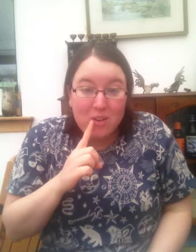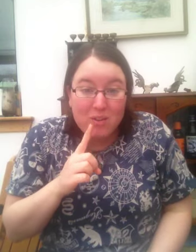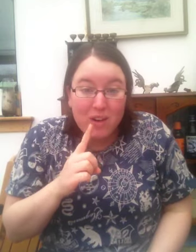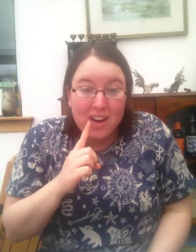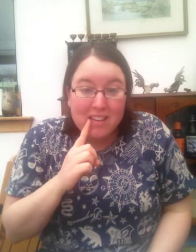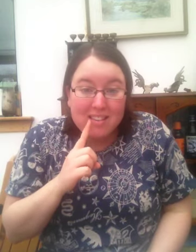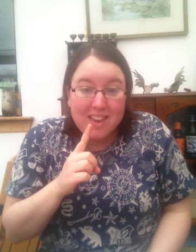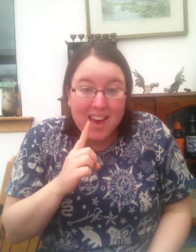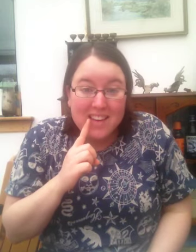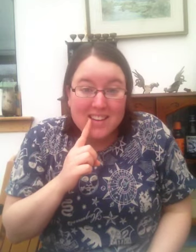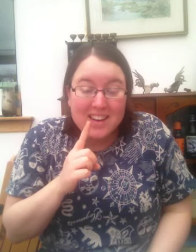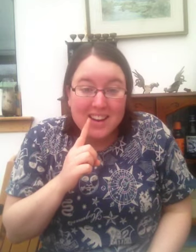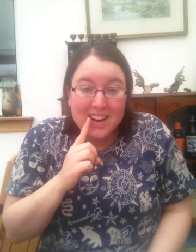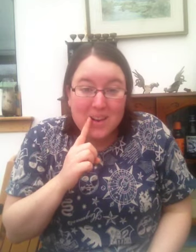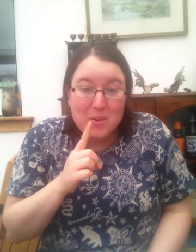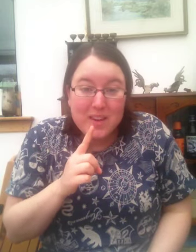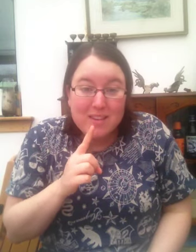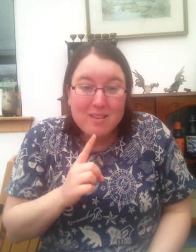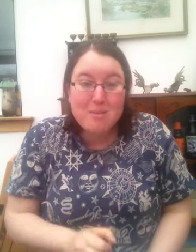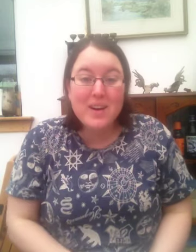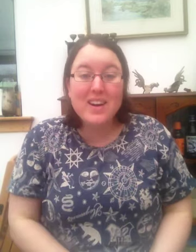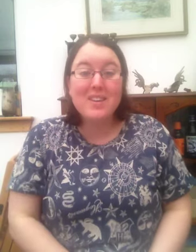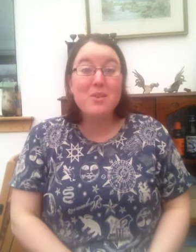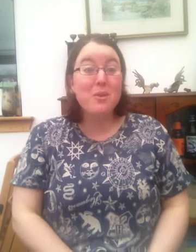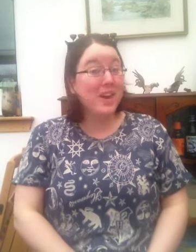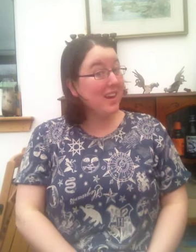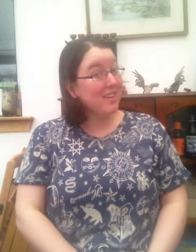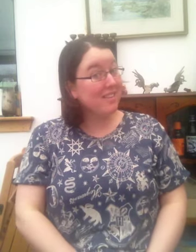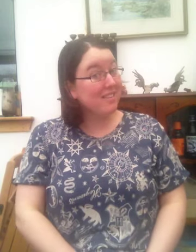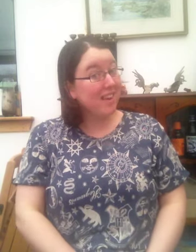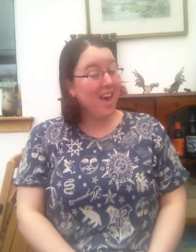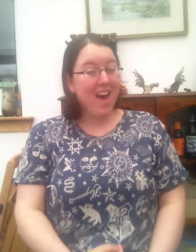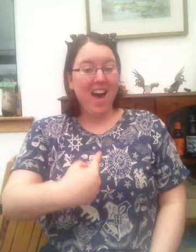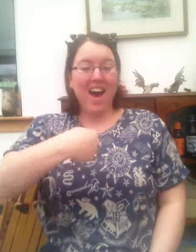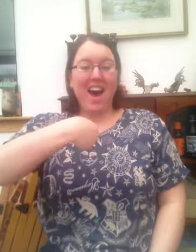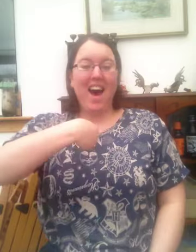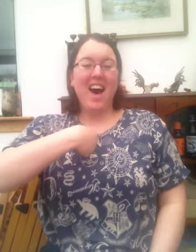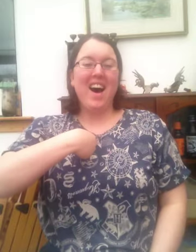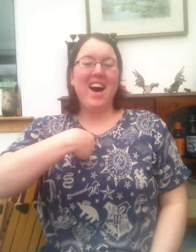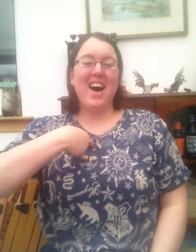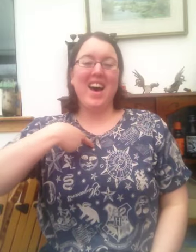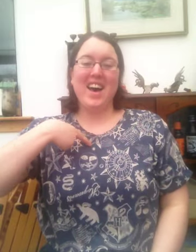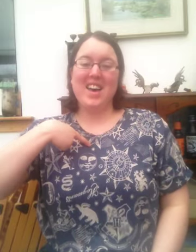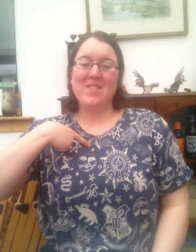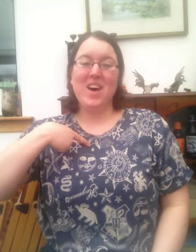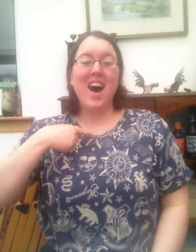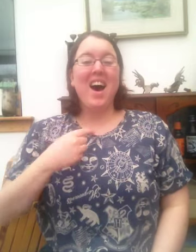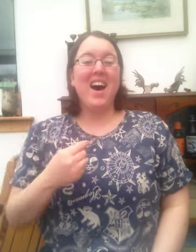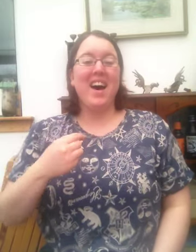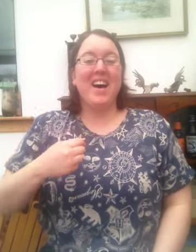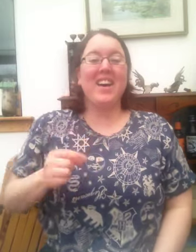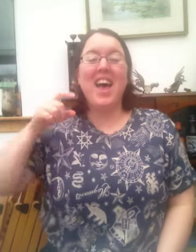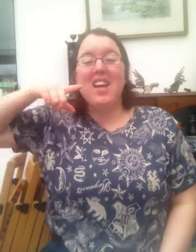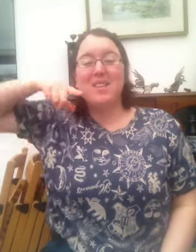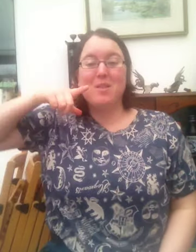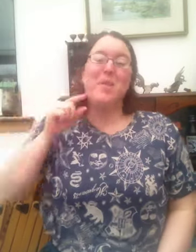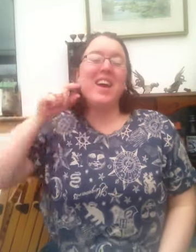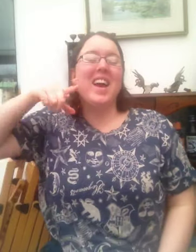voice said and a little whispered tweet I'm a spring